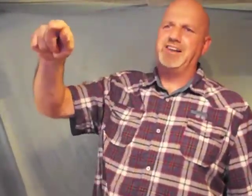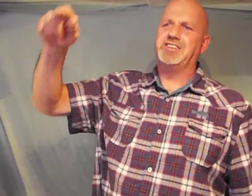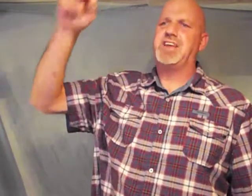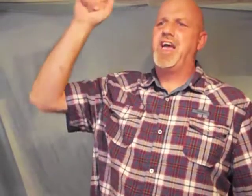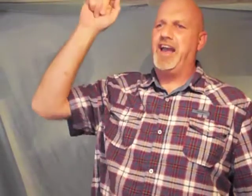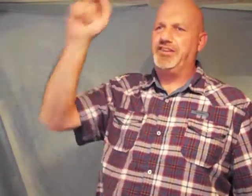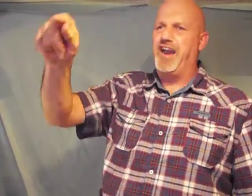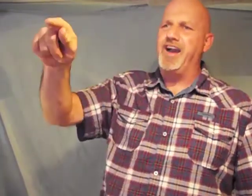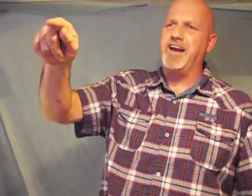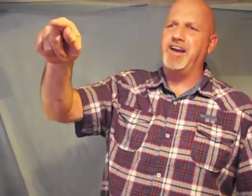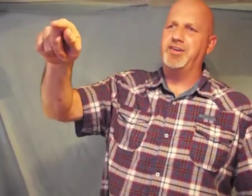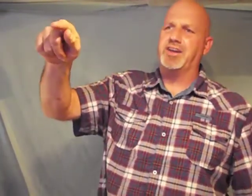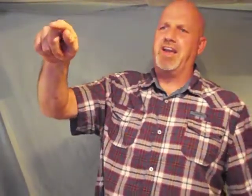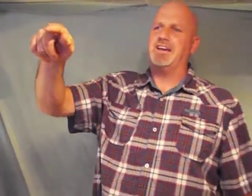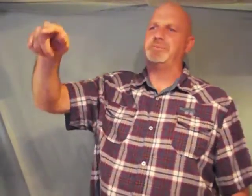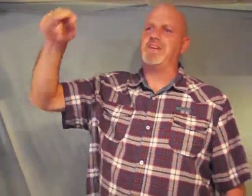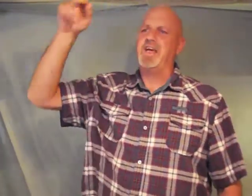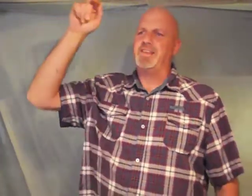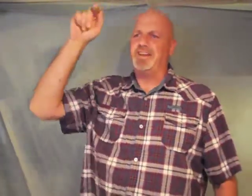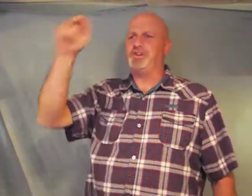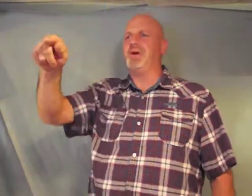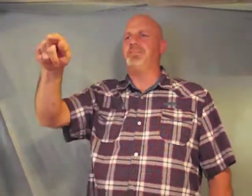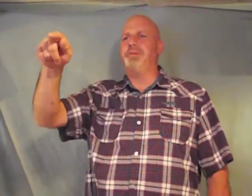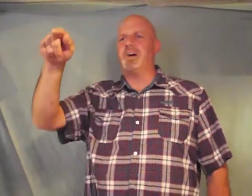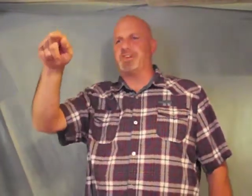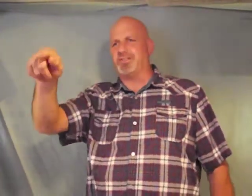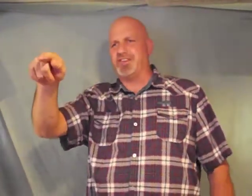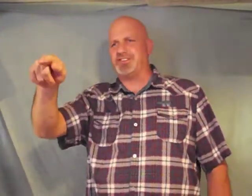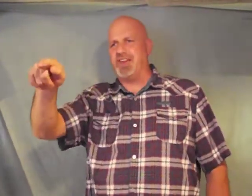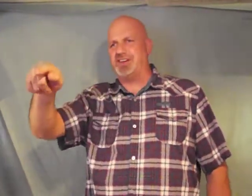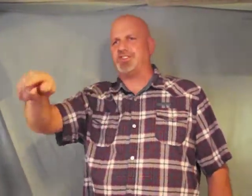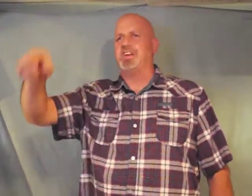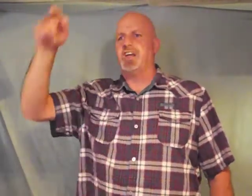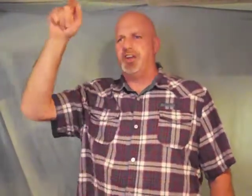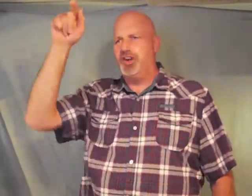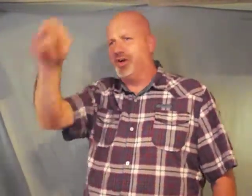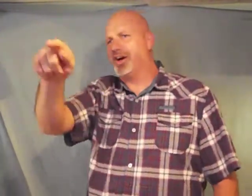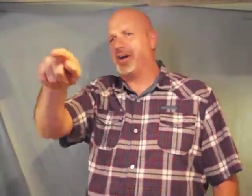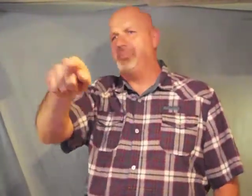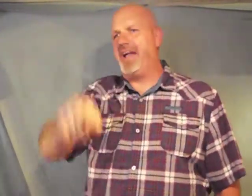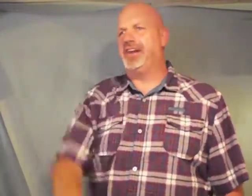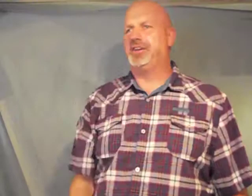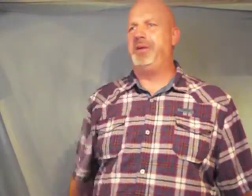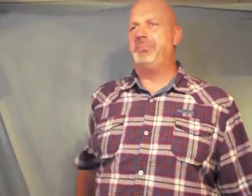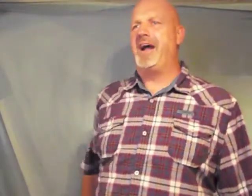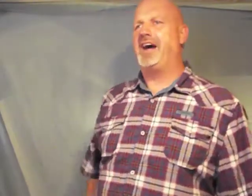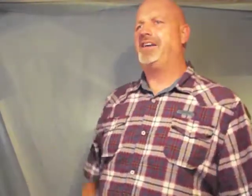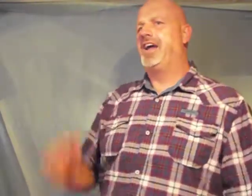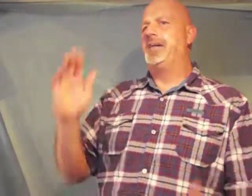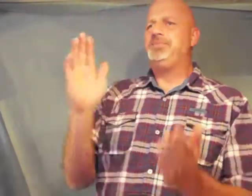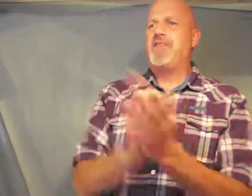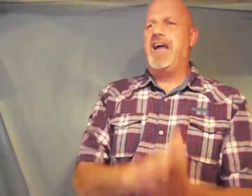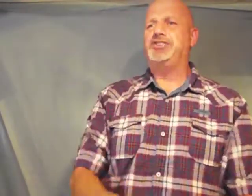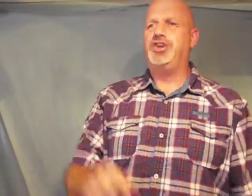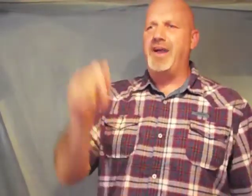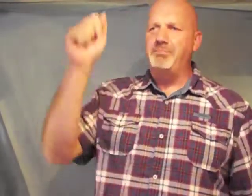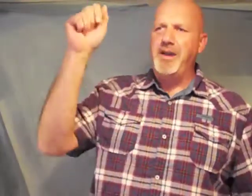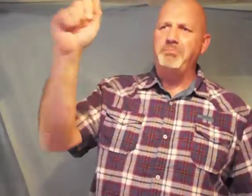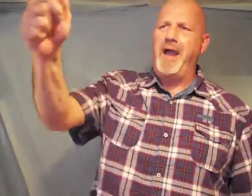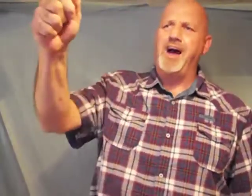us and tear down your kingdoms that you have built over this nation you are commanded to be bound as you have been bound